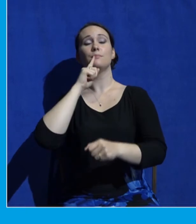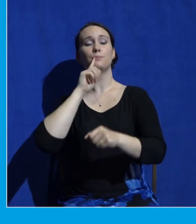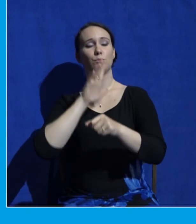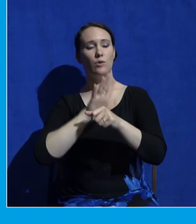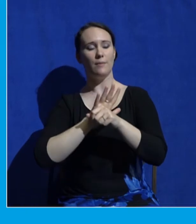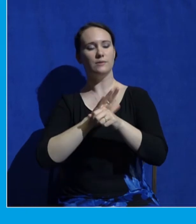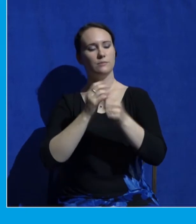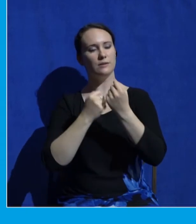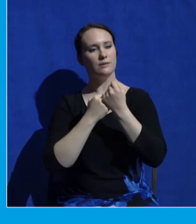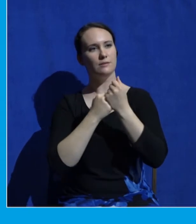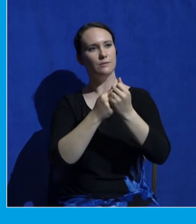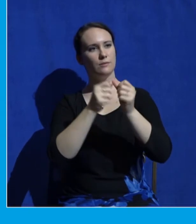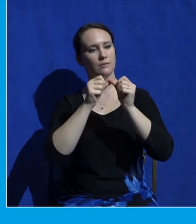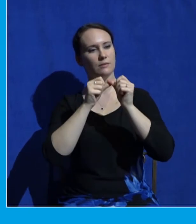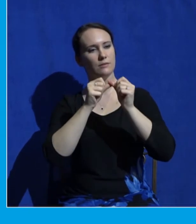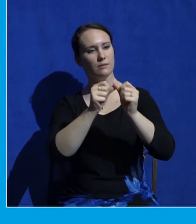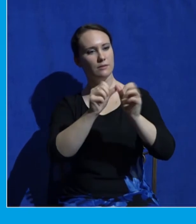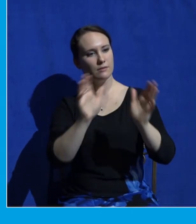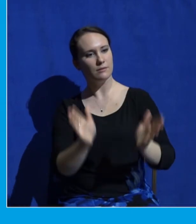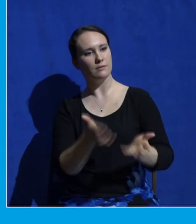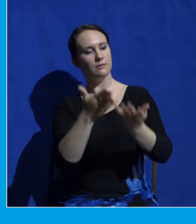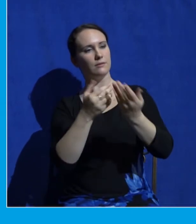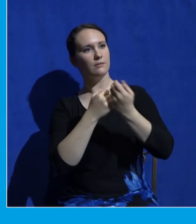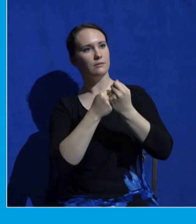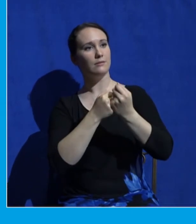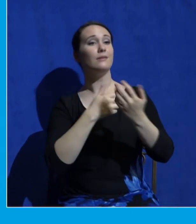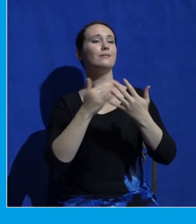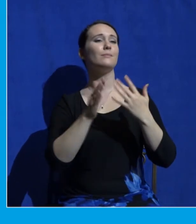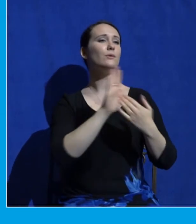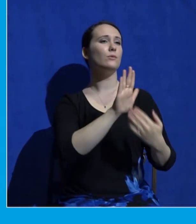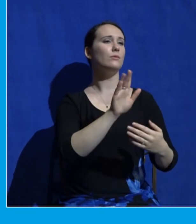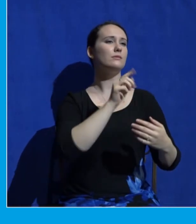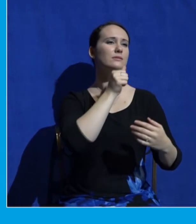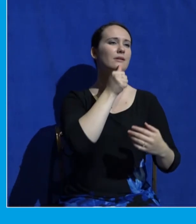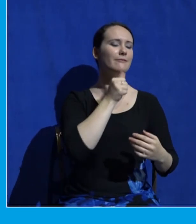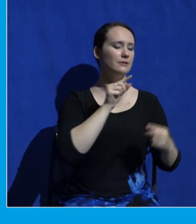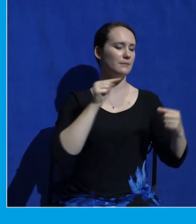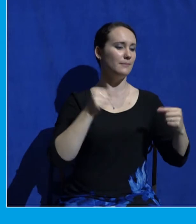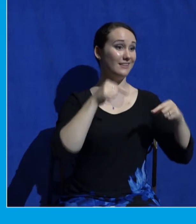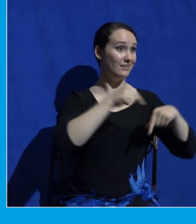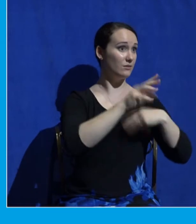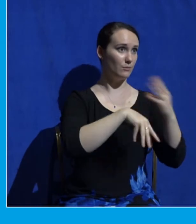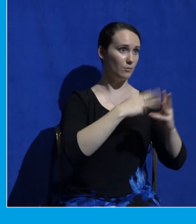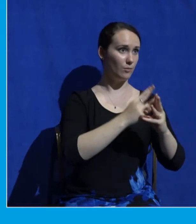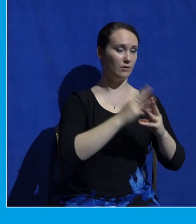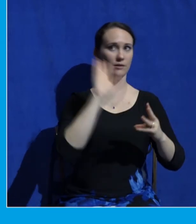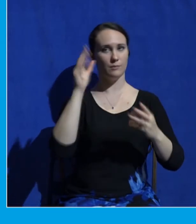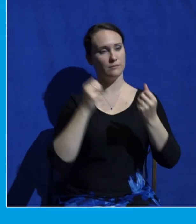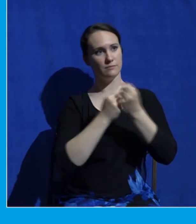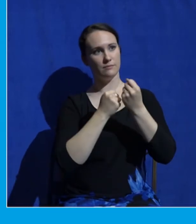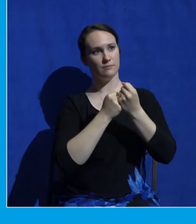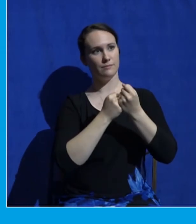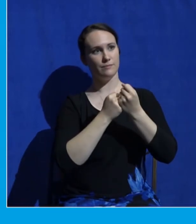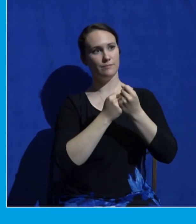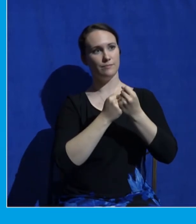you amidst suffering in this world. In fact, the very next verse, Isaiah 53, verse 4,